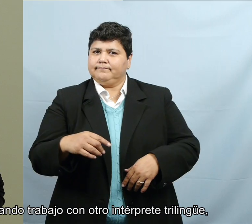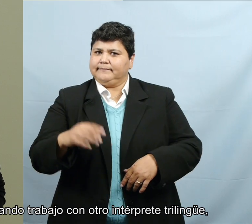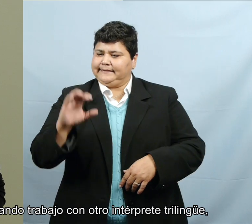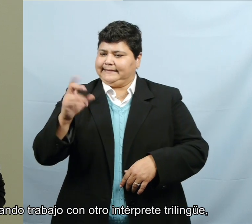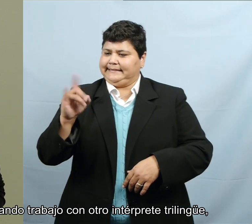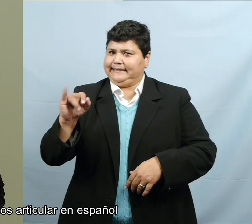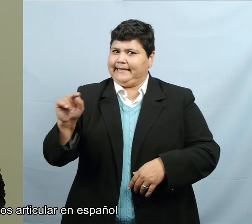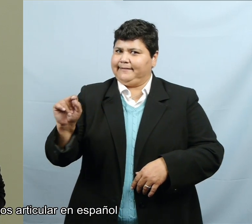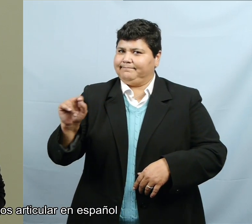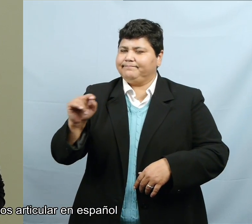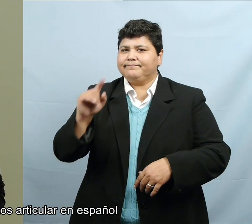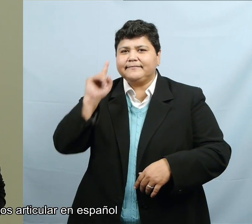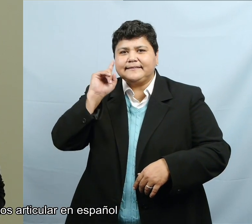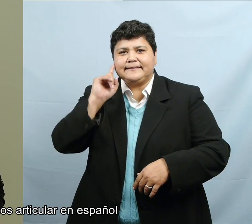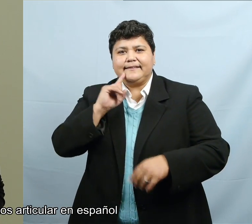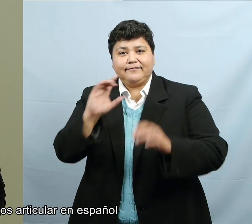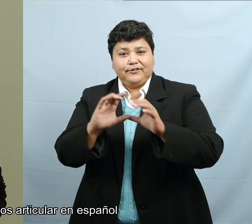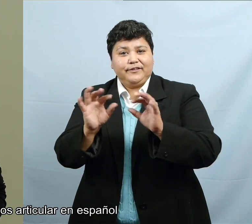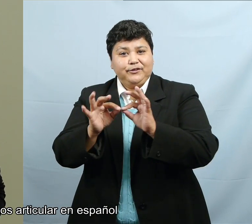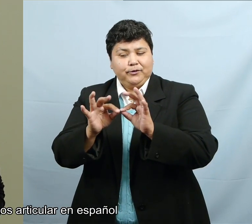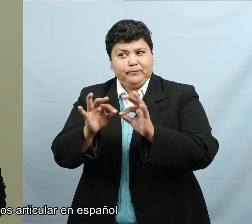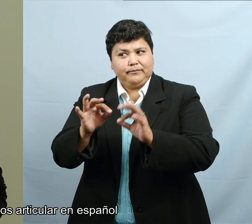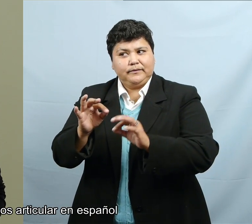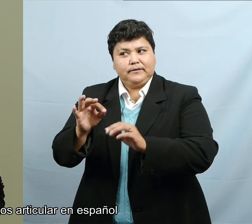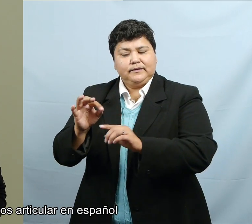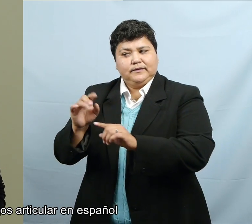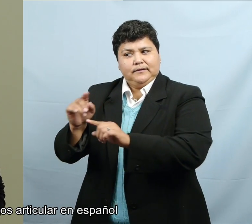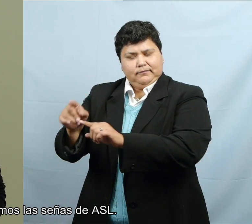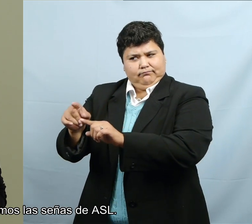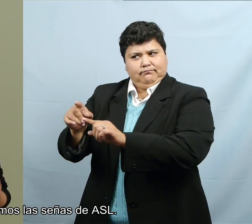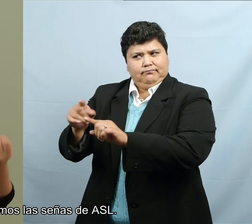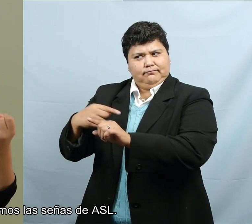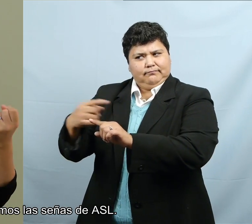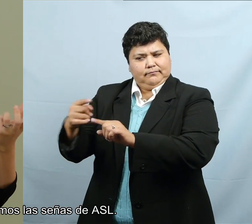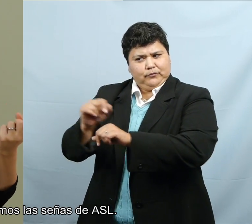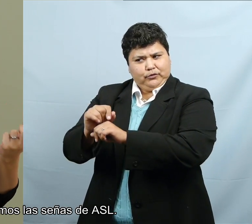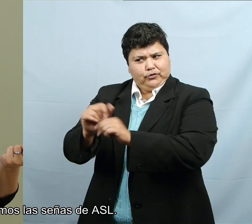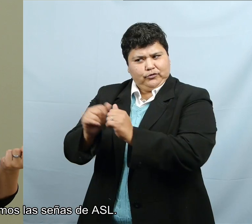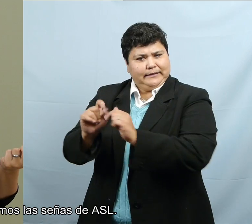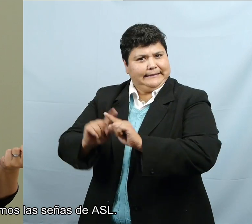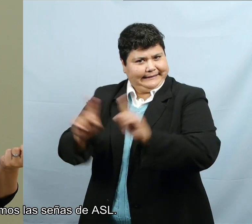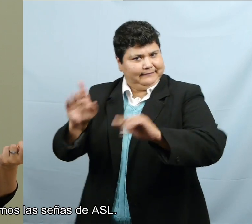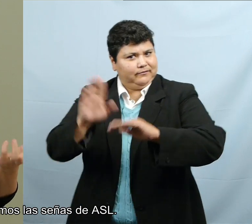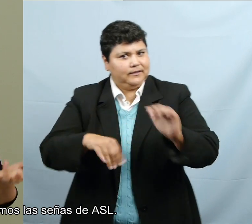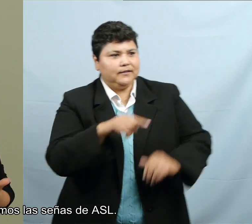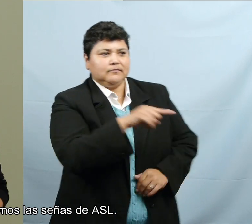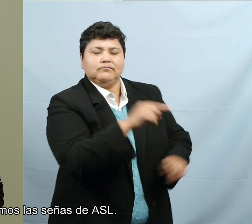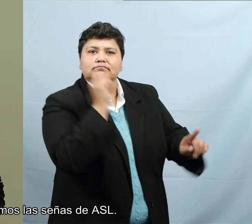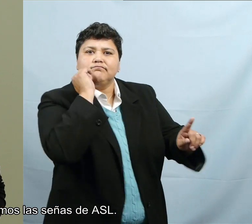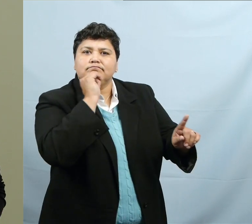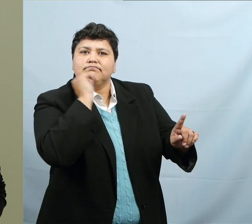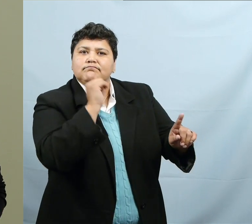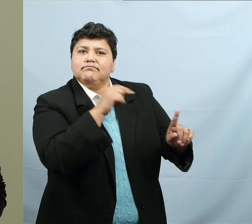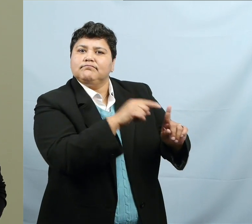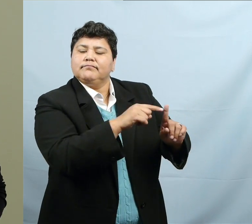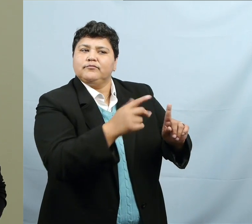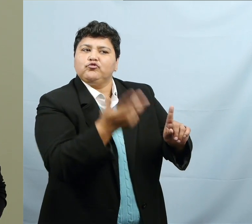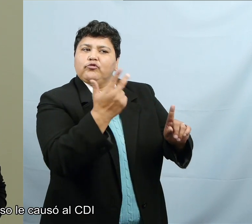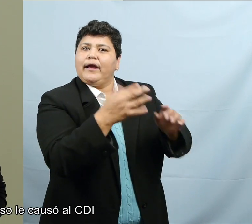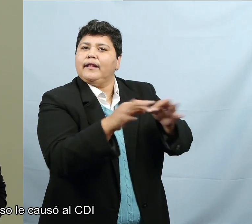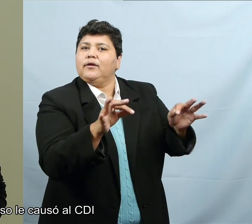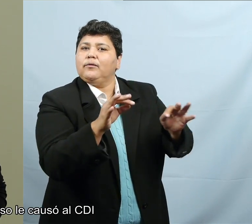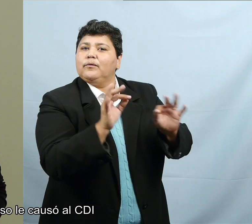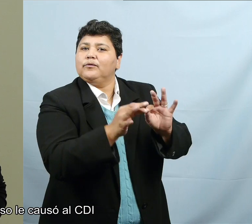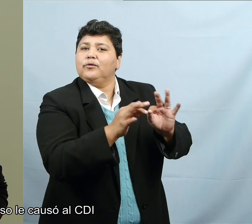trilingual interpreter, we tend to put the Spanish on the mouth and then we use ASL on our hands. And